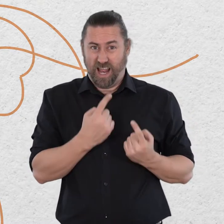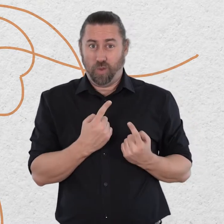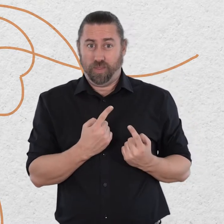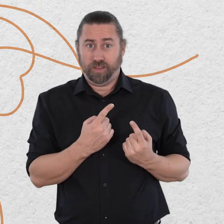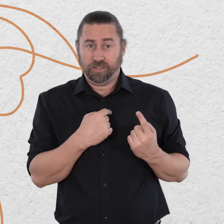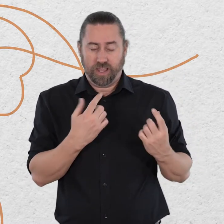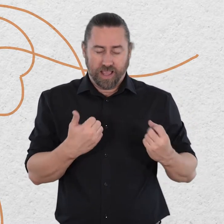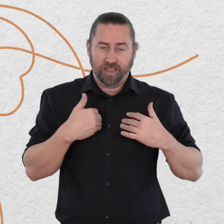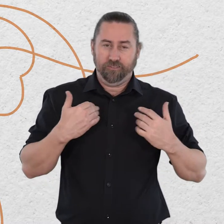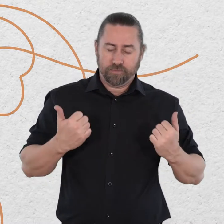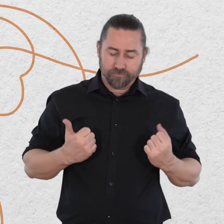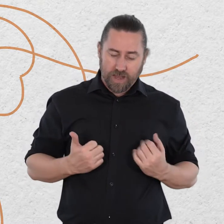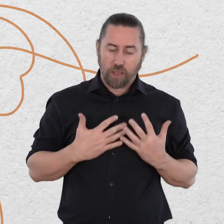may you have ease